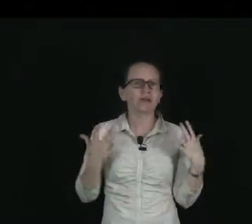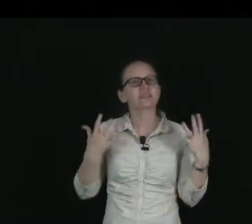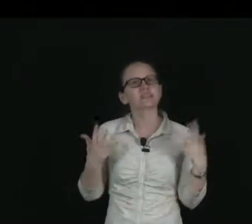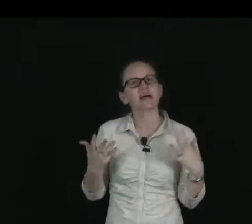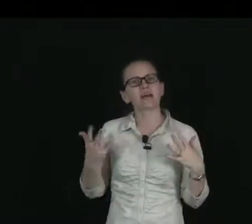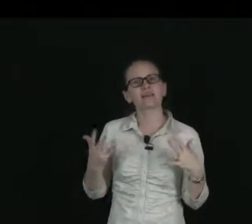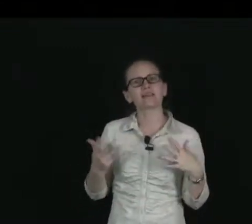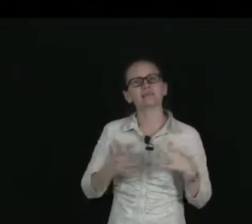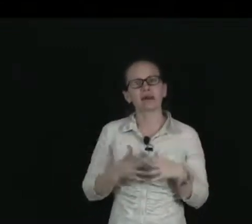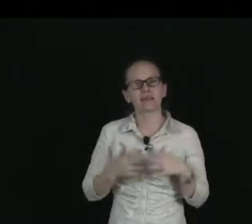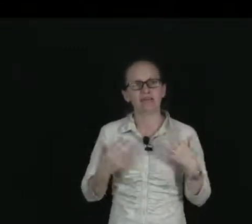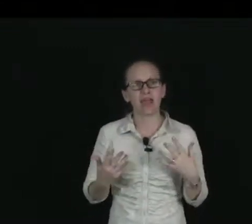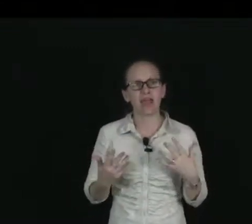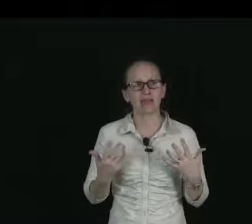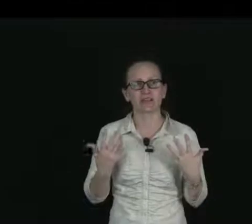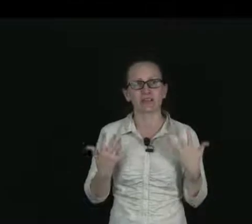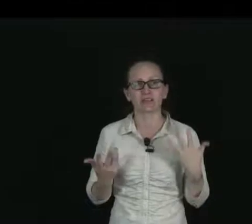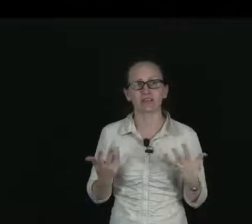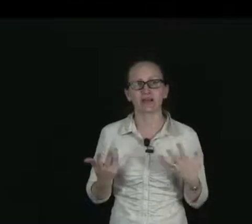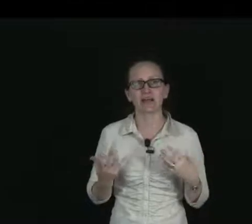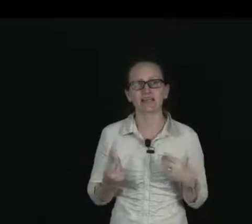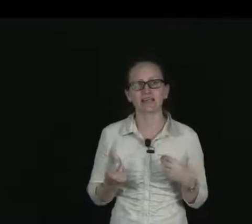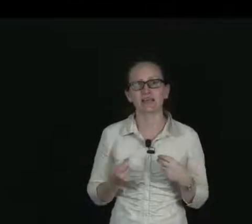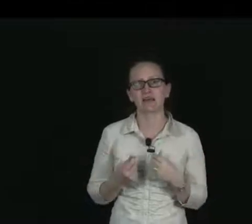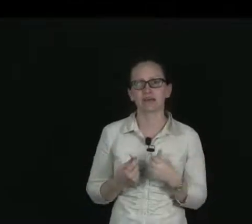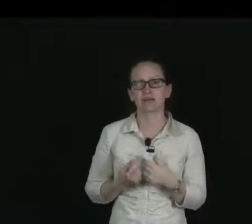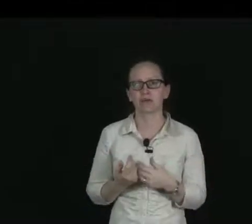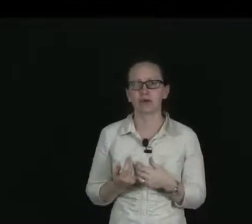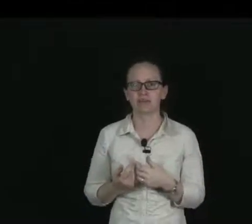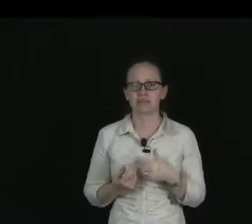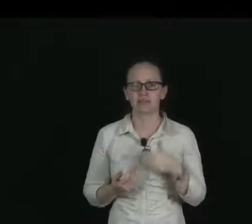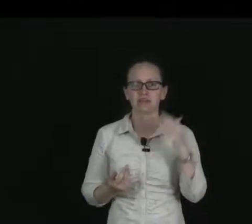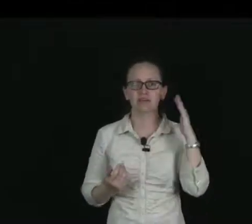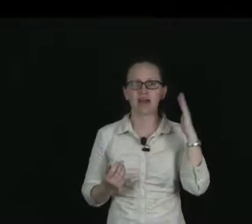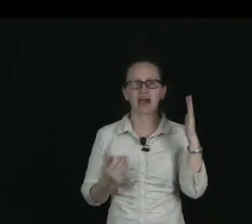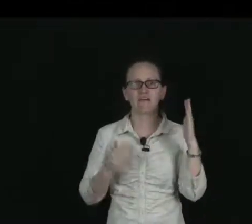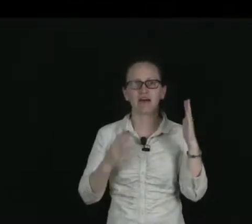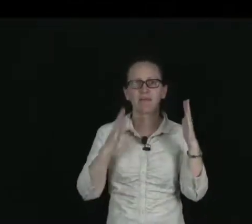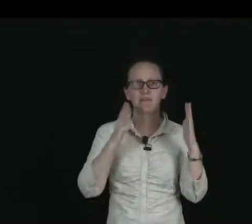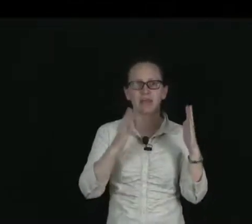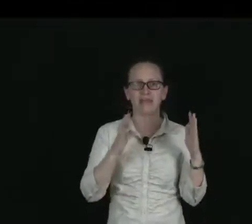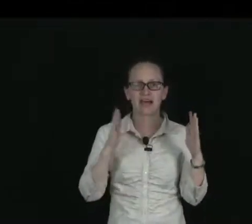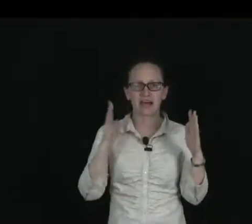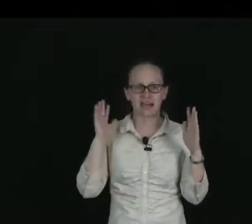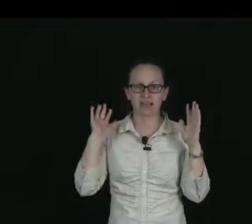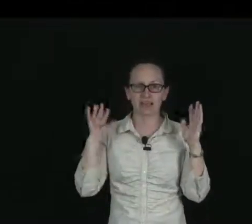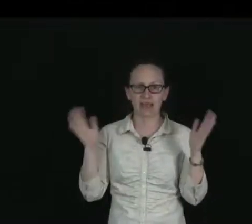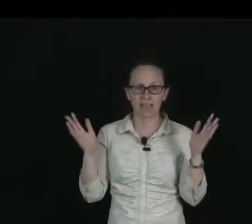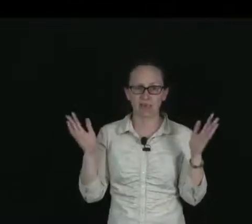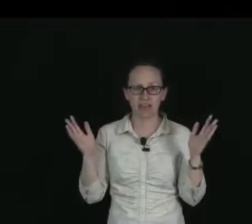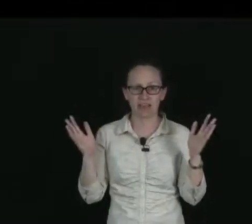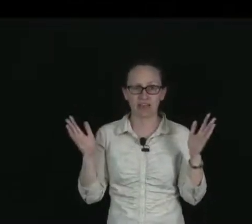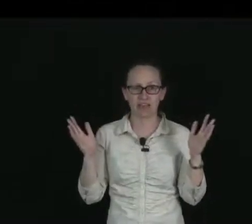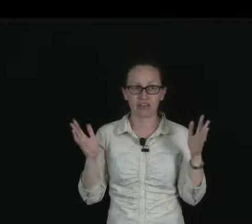going to start this by comparing and contrasting the properties of alpha, beta, and gamma radiation.